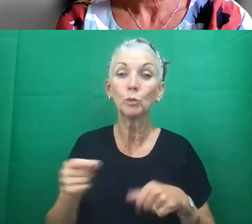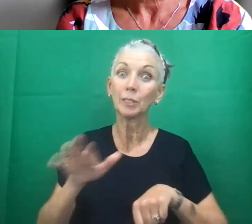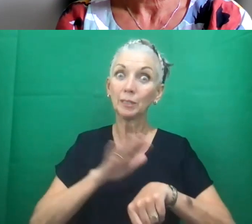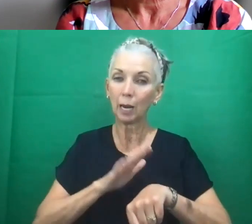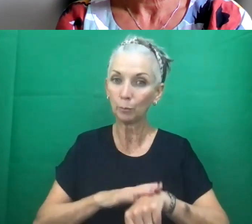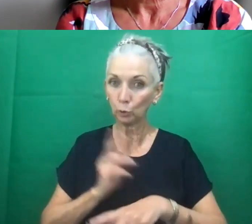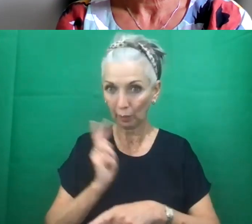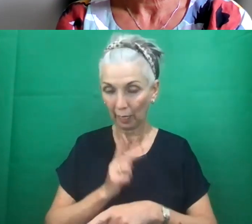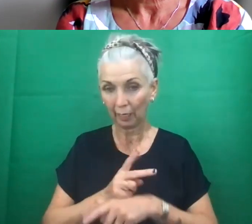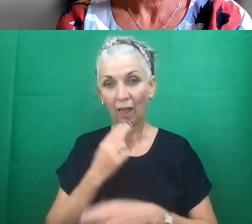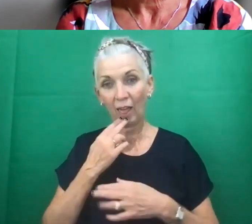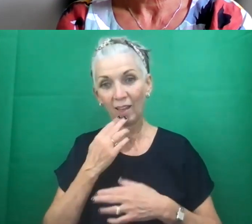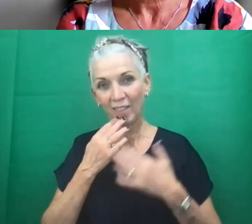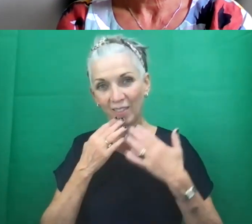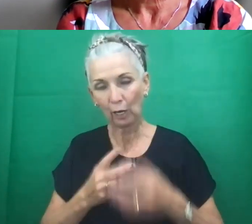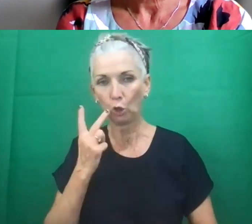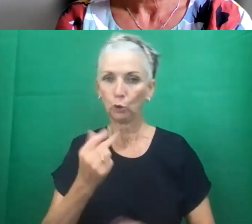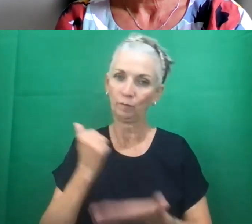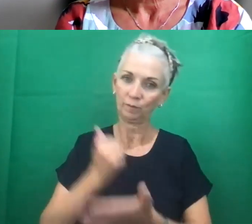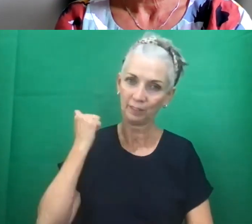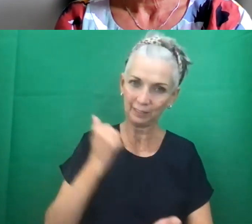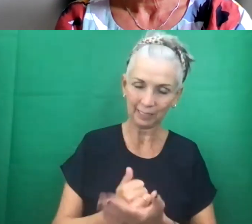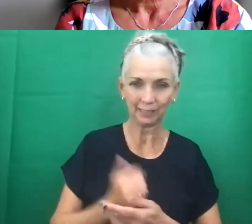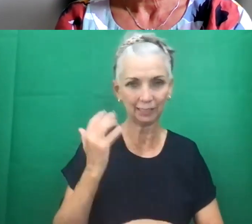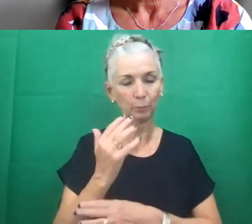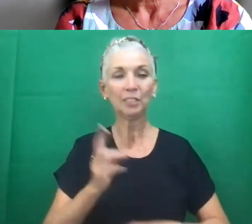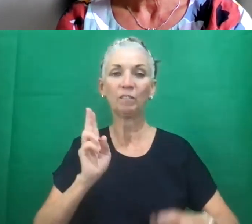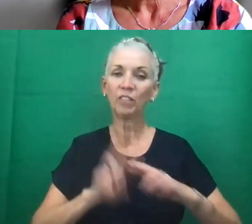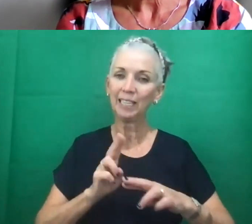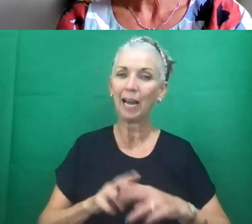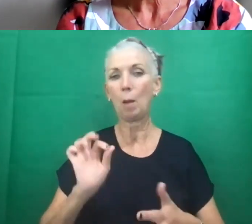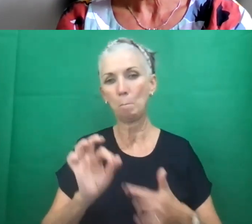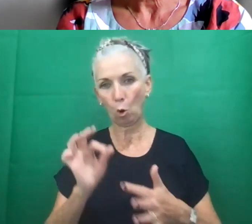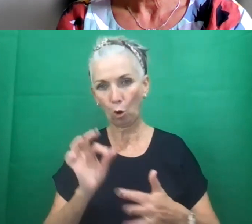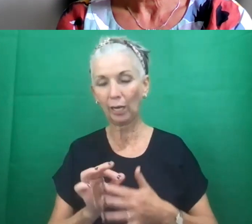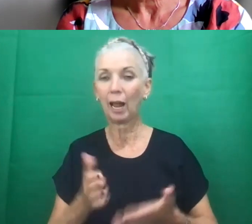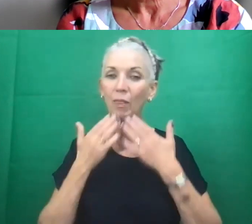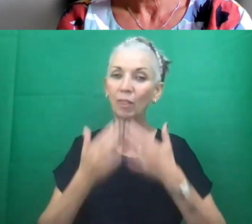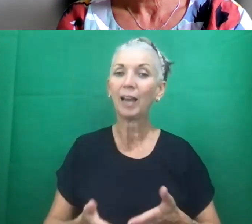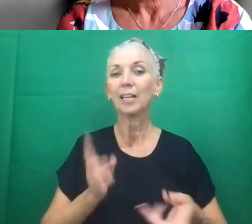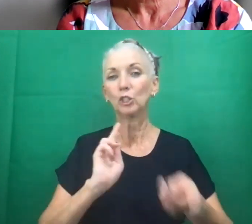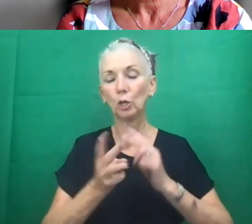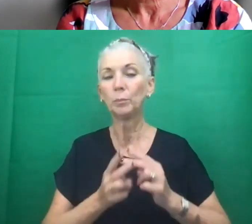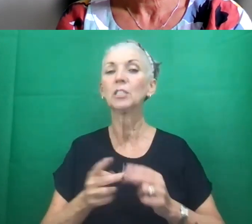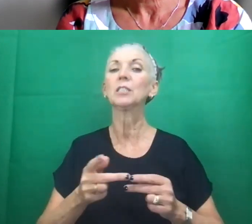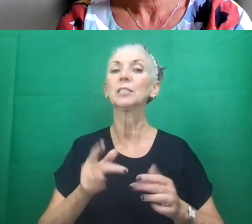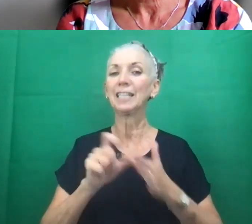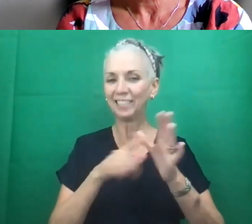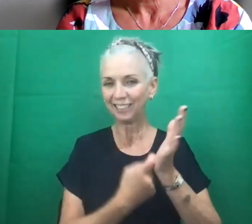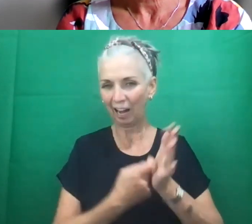thank our two fantastic speakers, Kornin and Fazile. Thank our BSL interpreters, Claire and Darren. My colleague, Joe, for all the